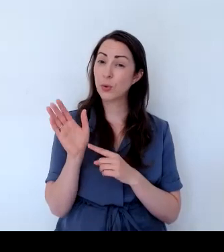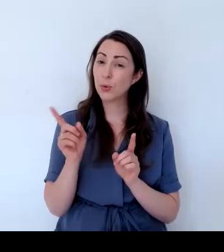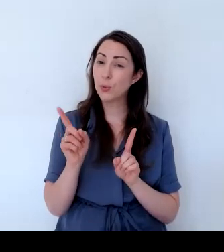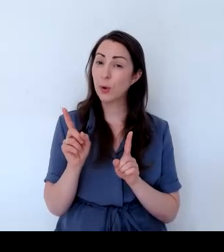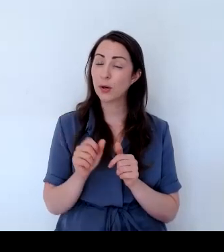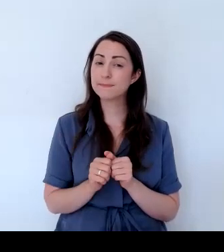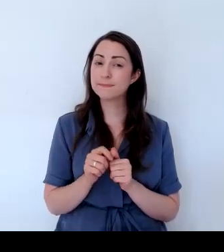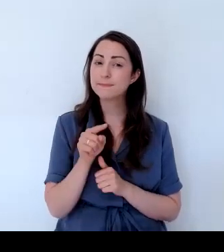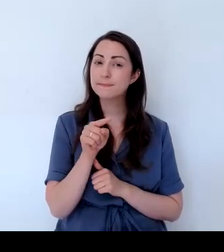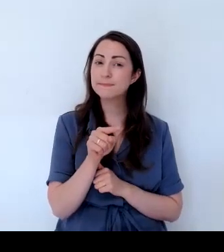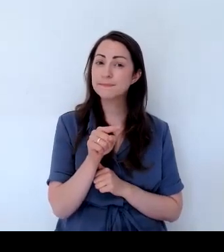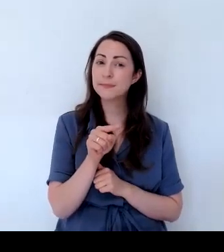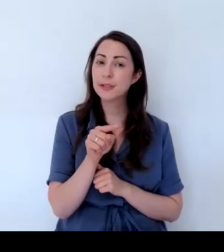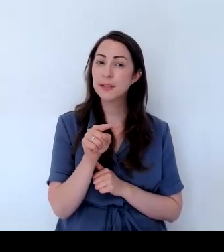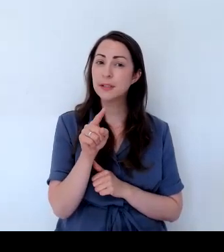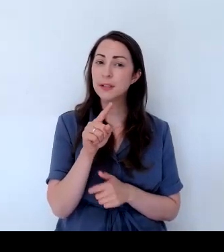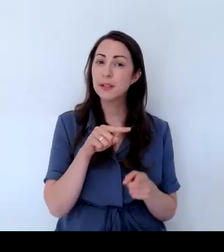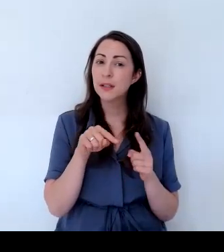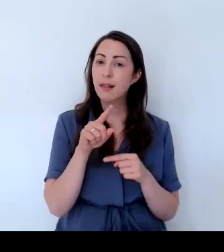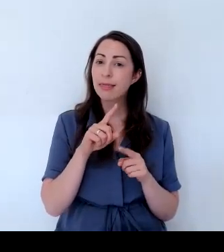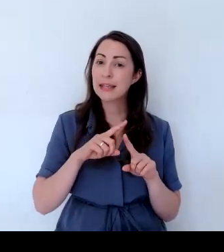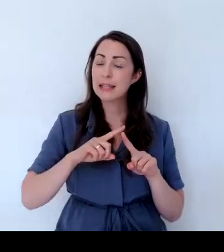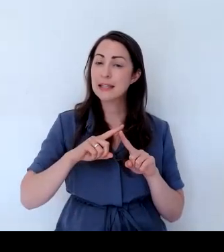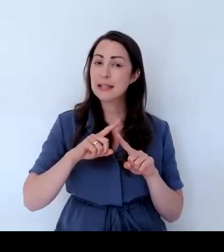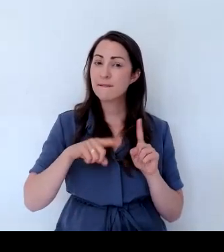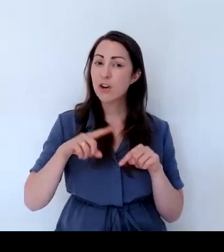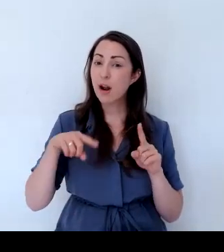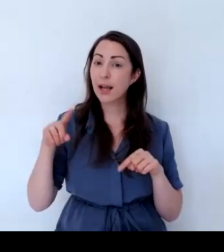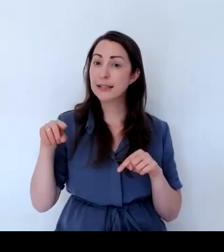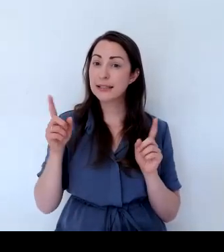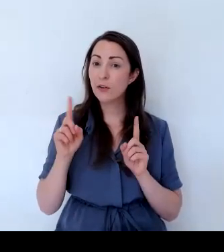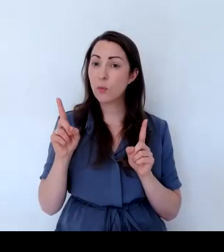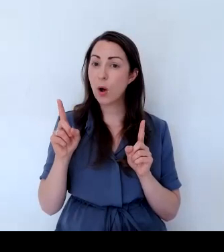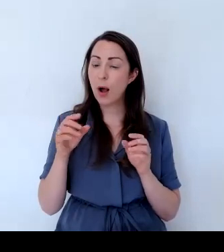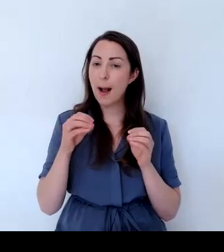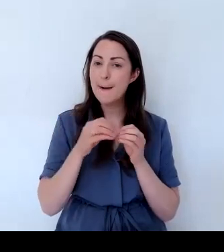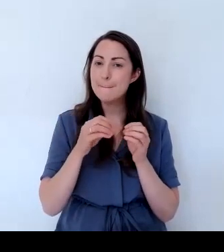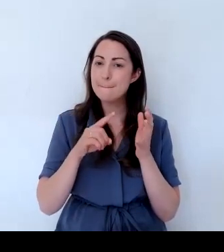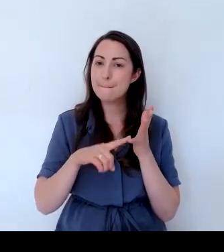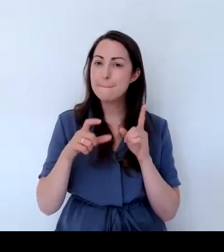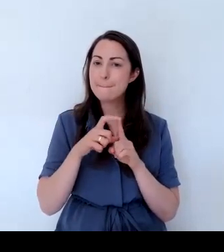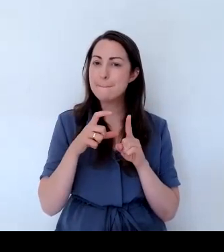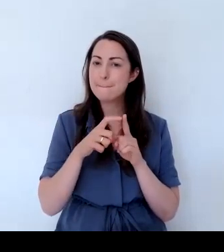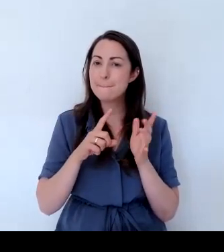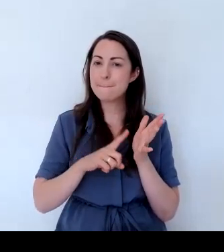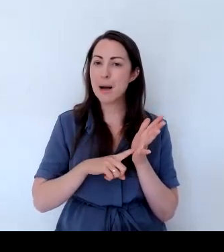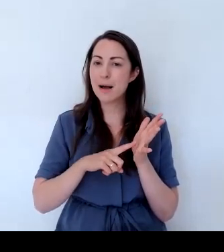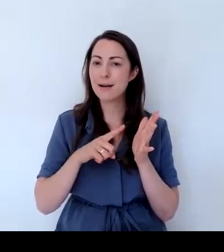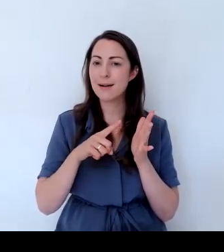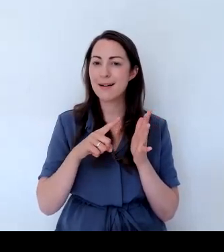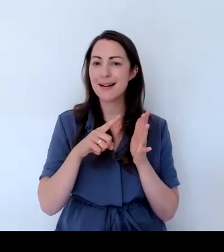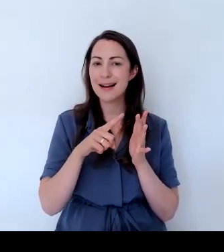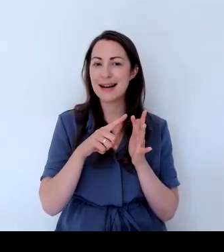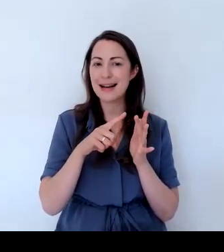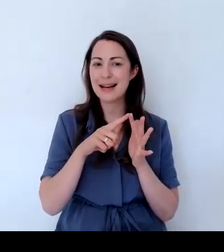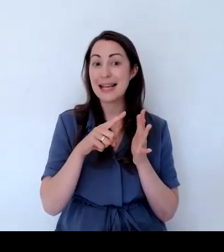these varieties of buddleia. Now you'll be familiar with buddleia. Buddleia